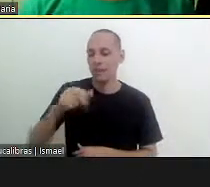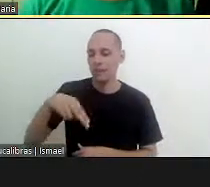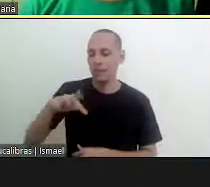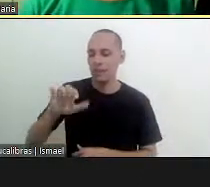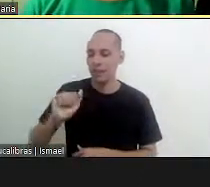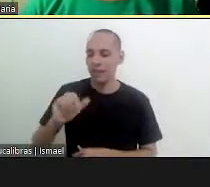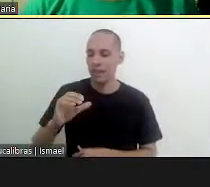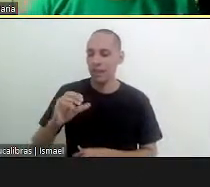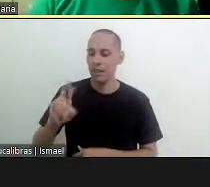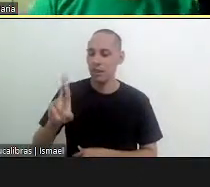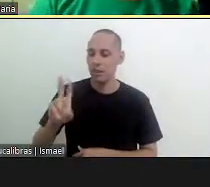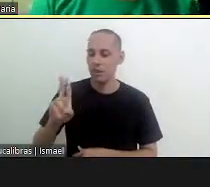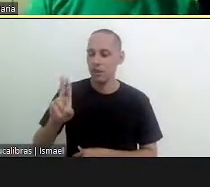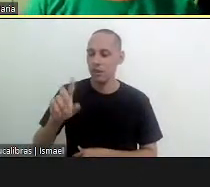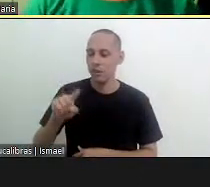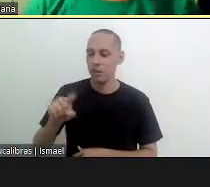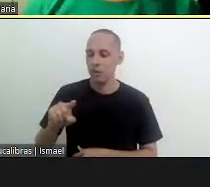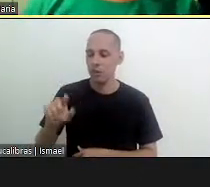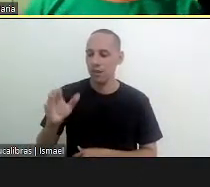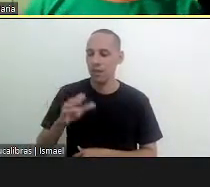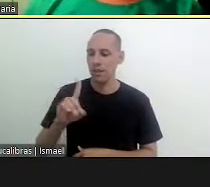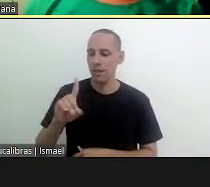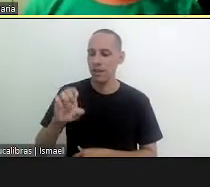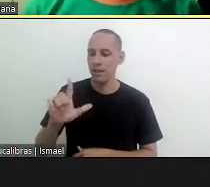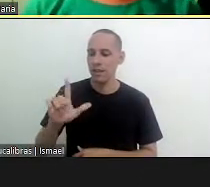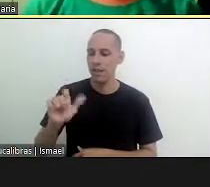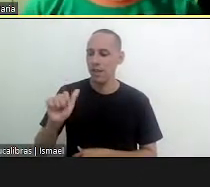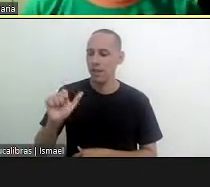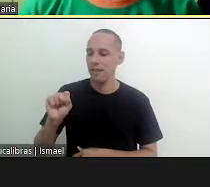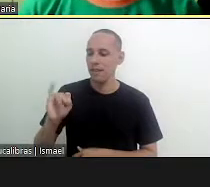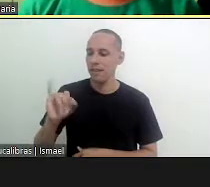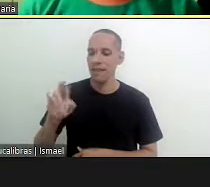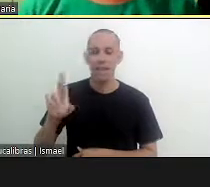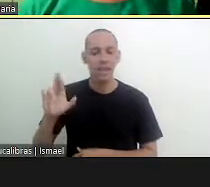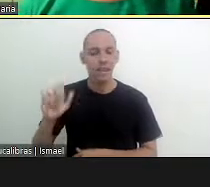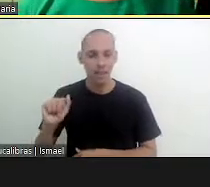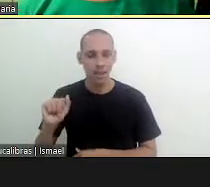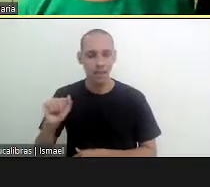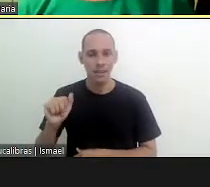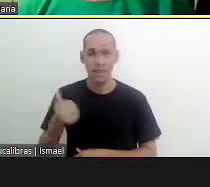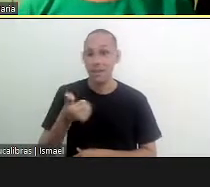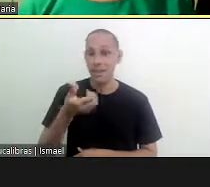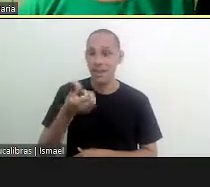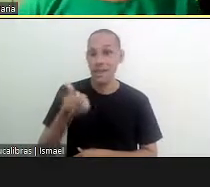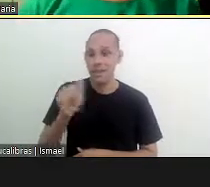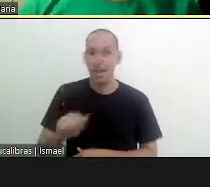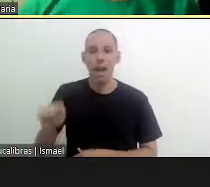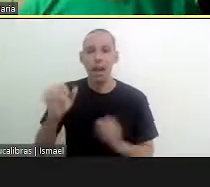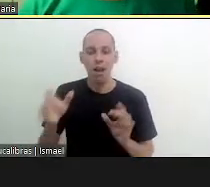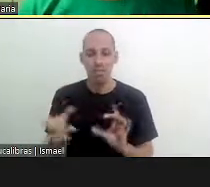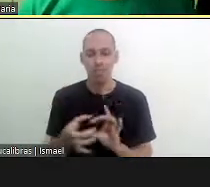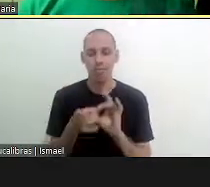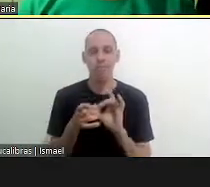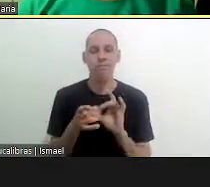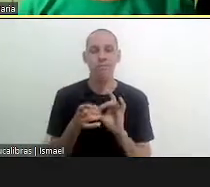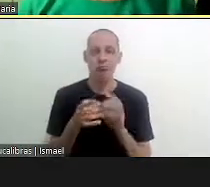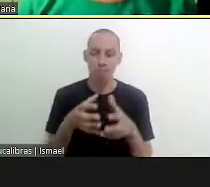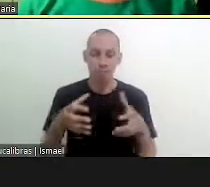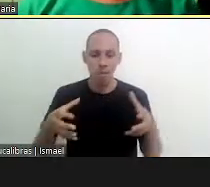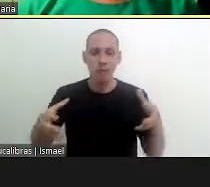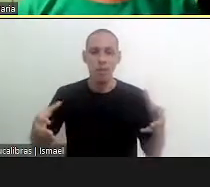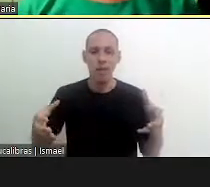Cruz de la Sierra with 16 associations so there was a huge growth and this means